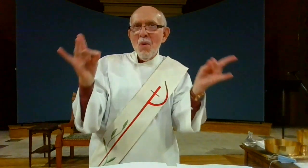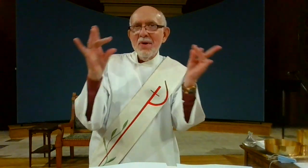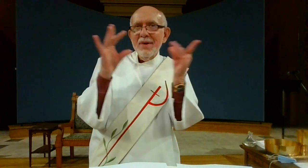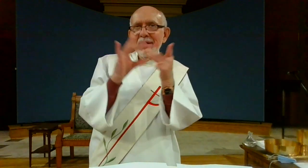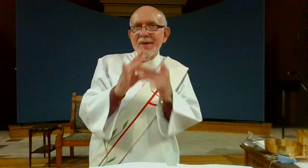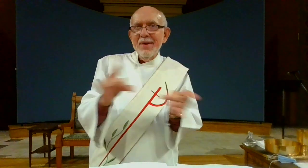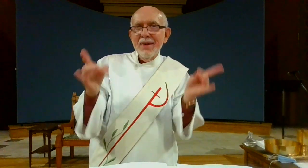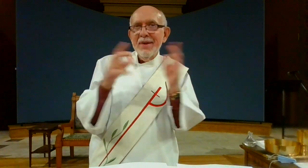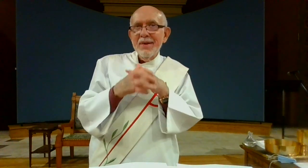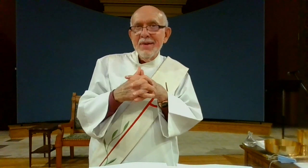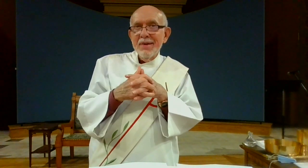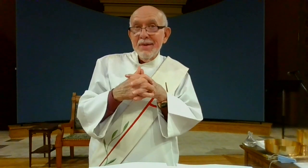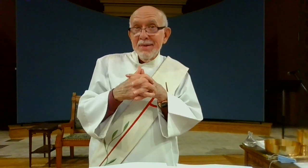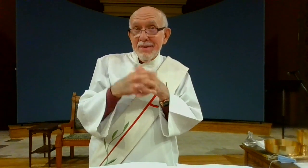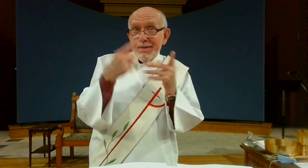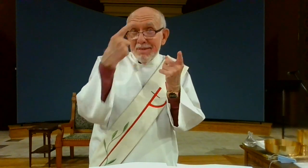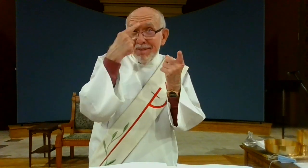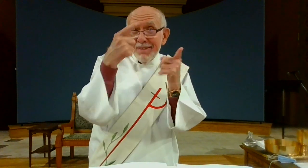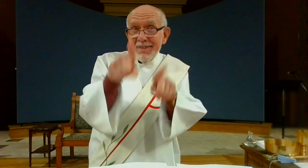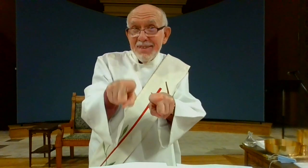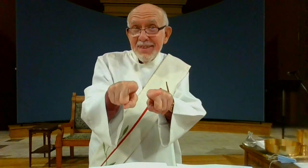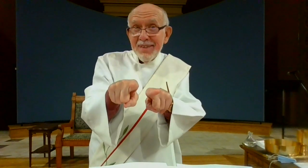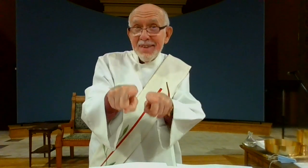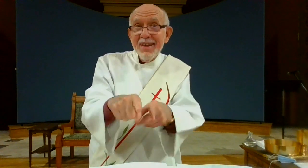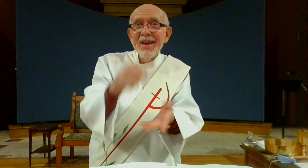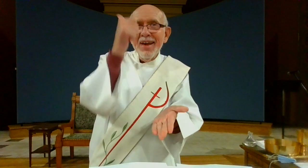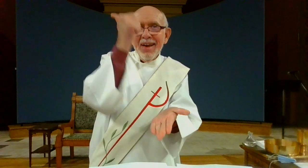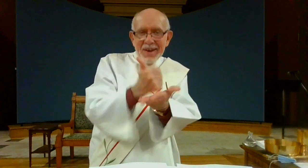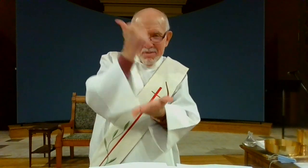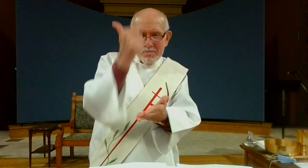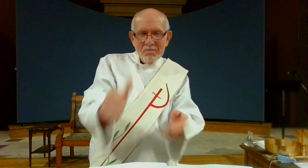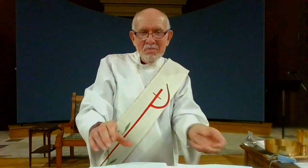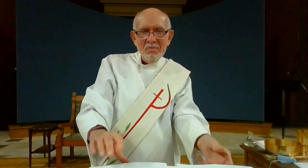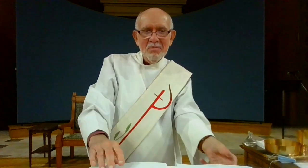this is the story of our faith you agree amen